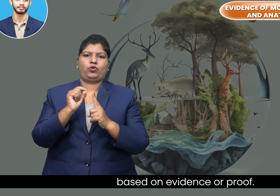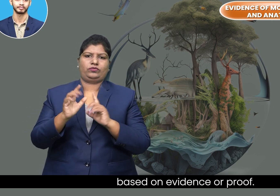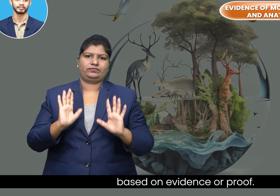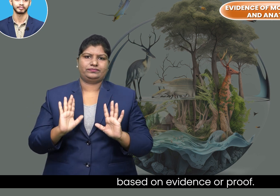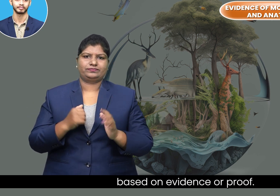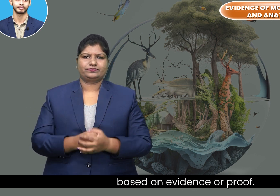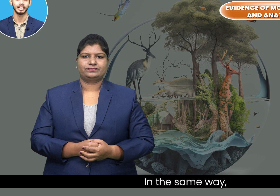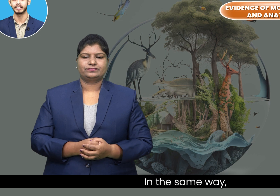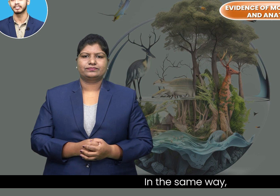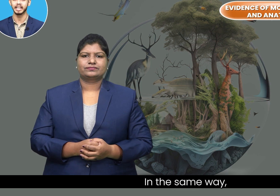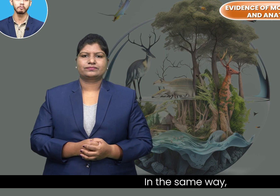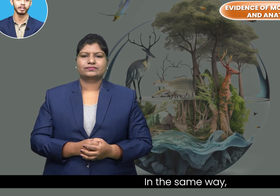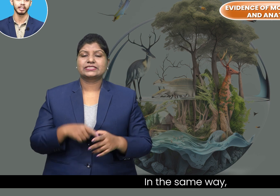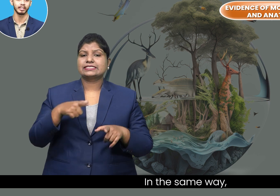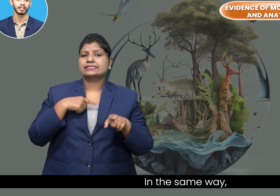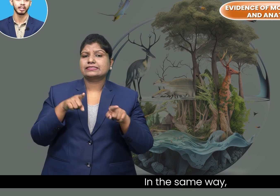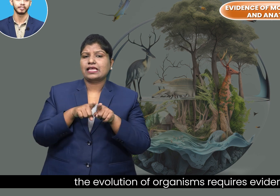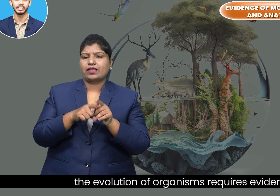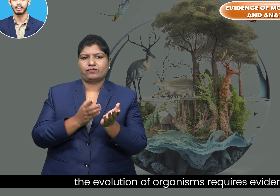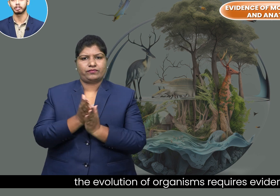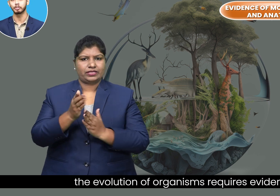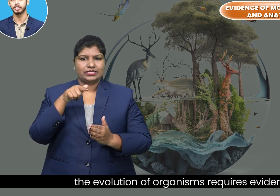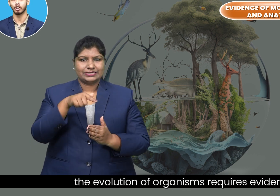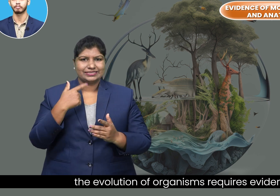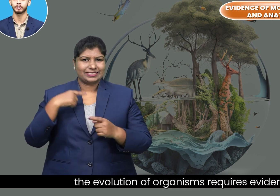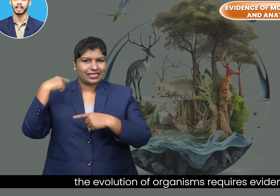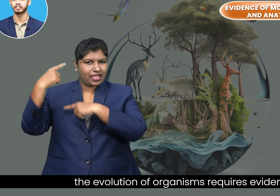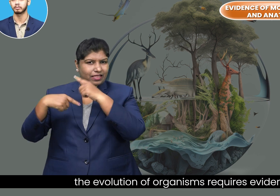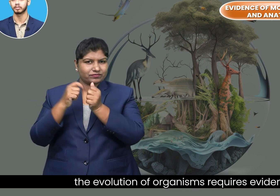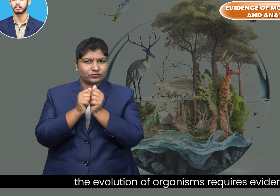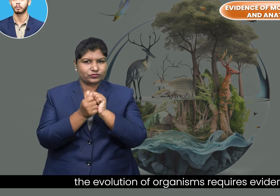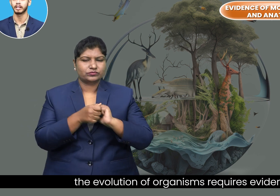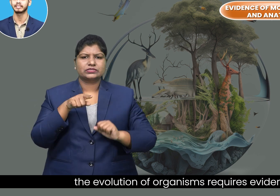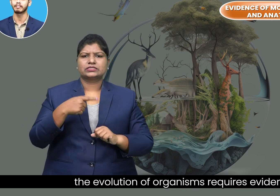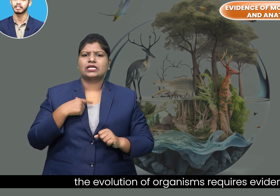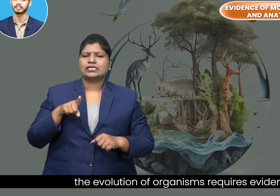In the same way, the evolution of organisms requires evidence.